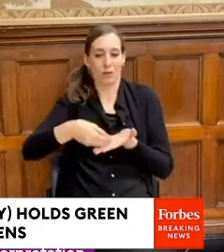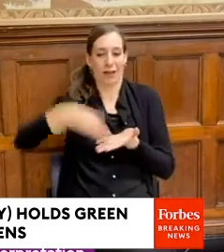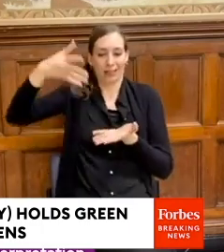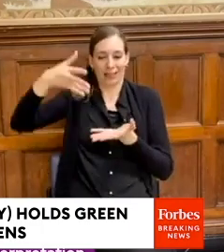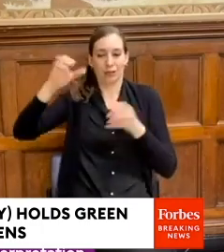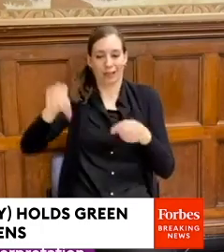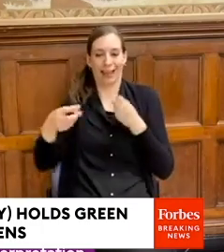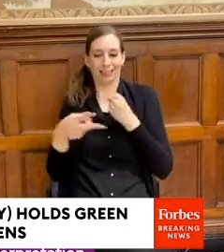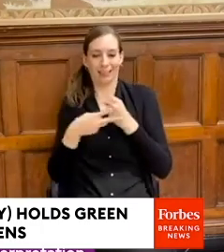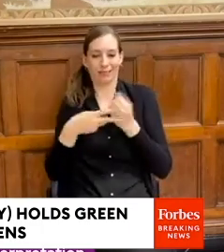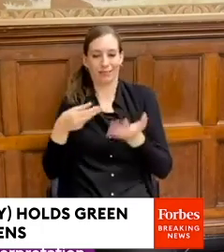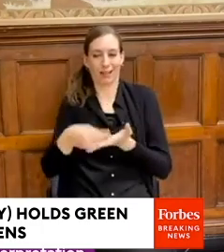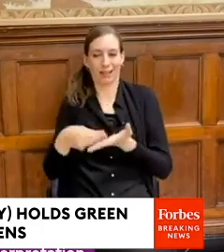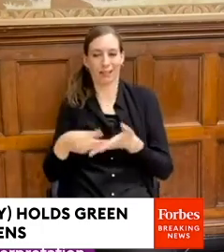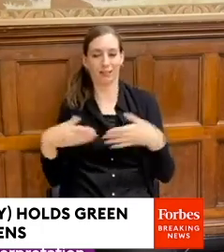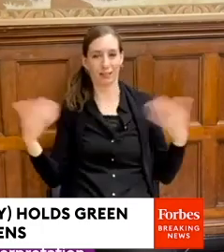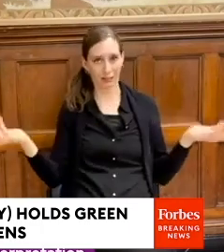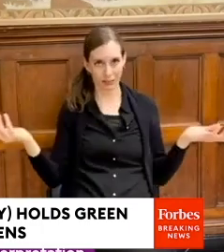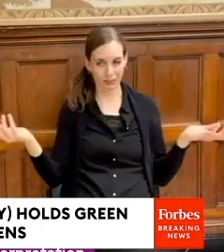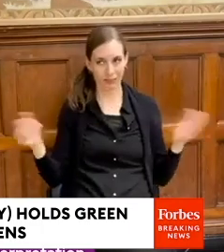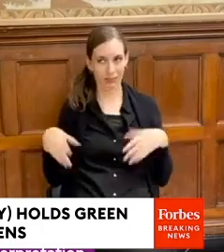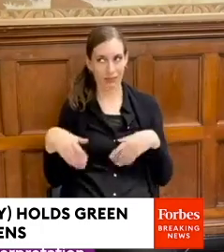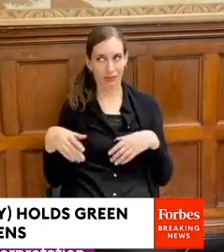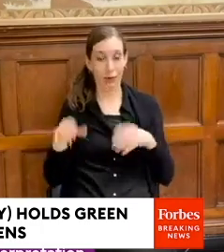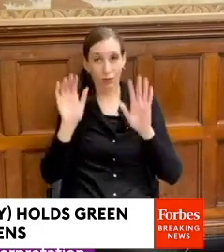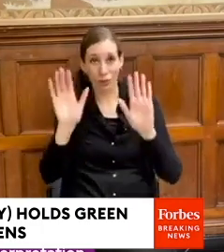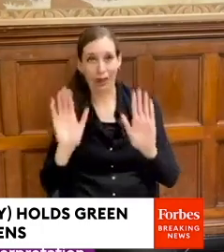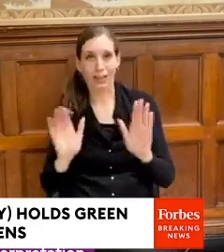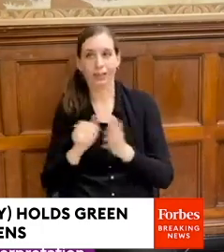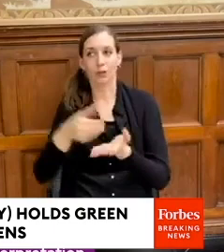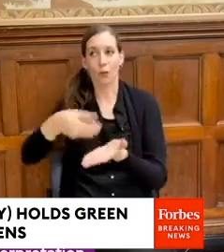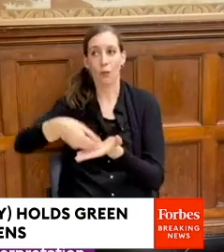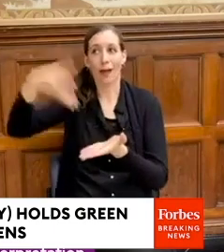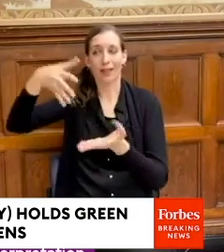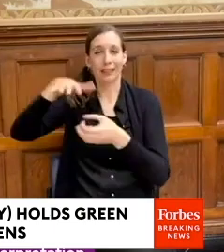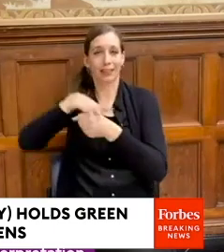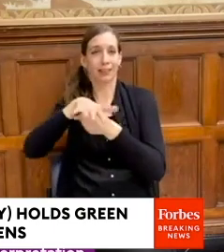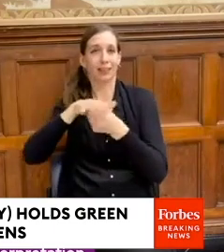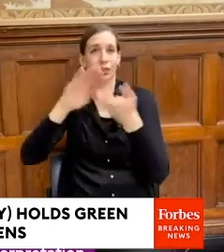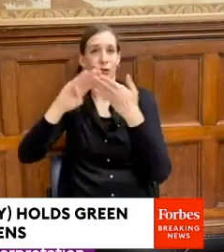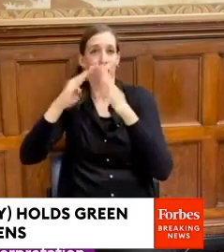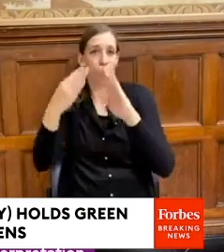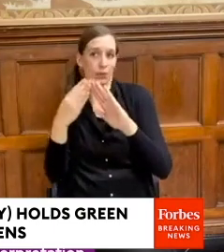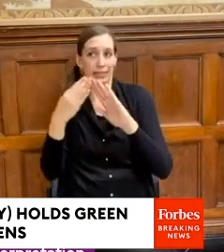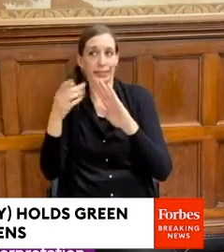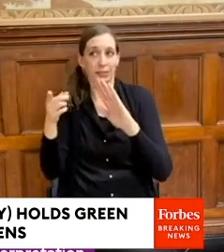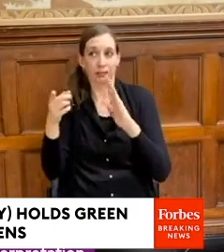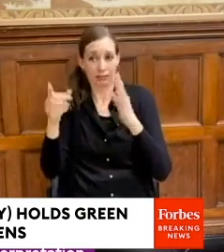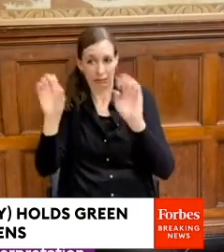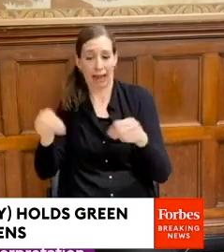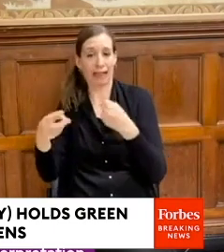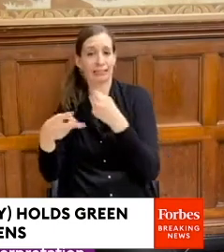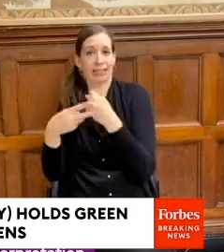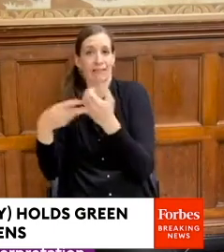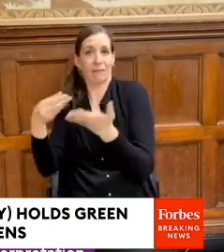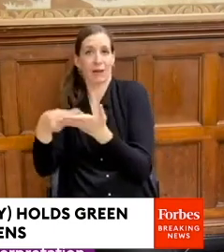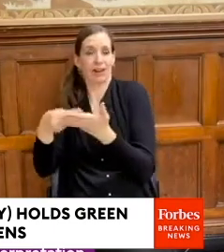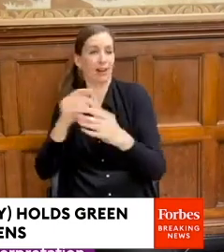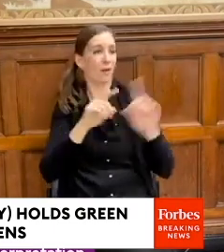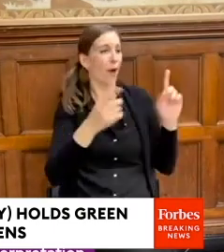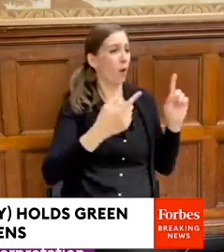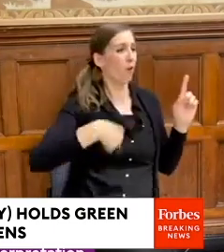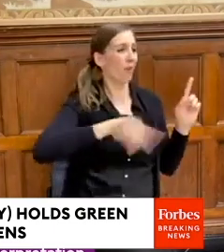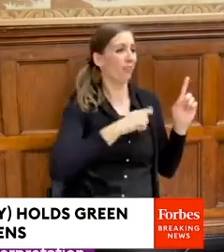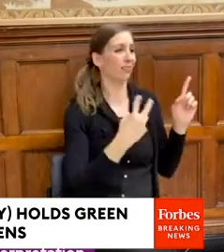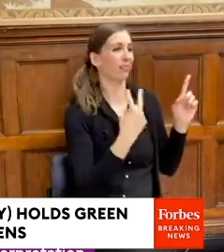So now wealthier communities are getting those solar investments and we're getting stuck with dirty oil, gas, and coal. We're